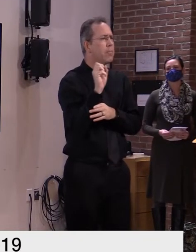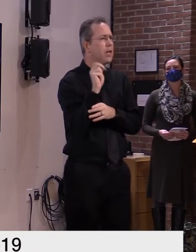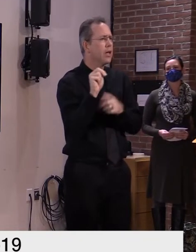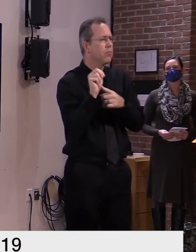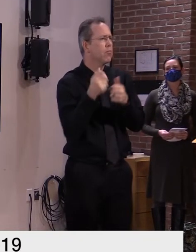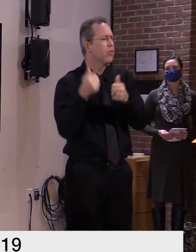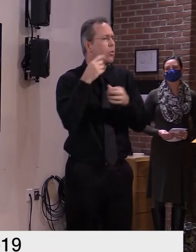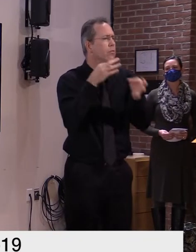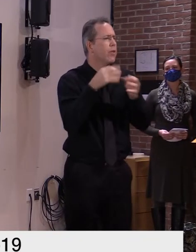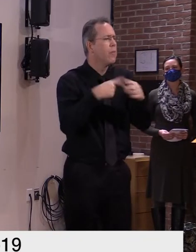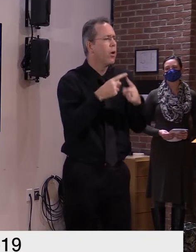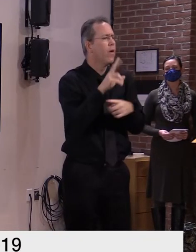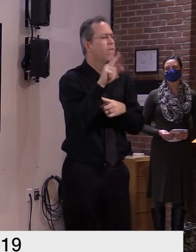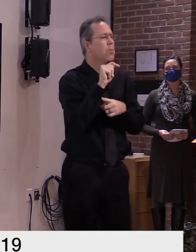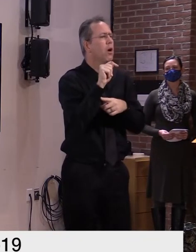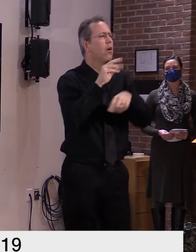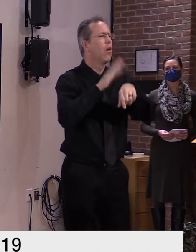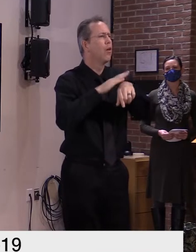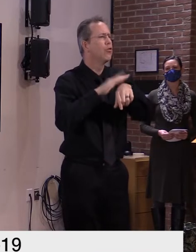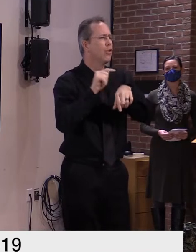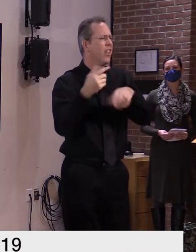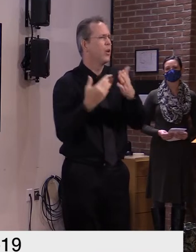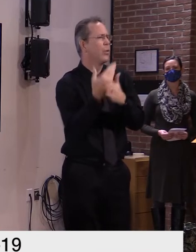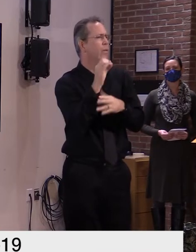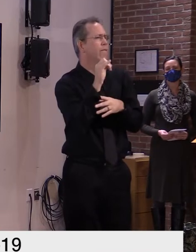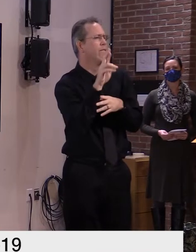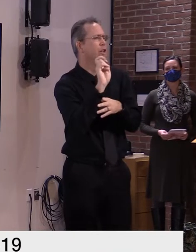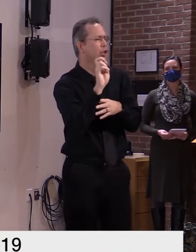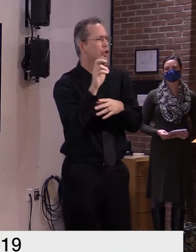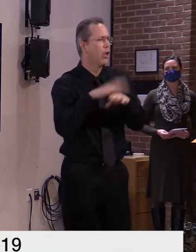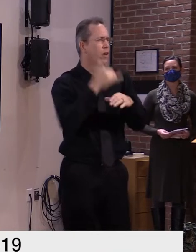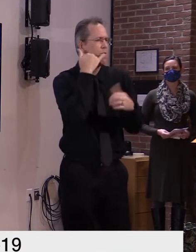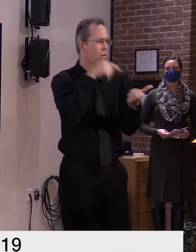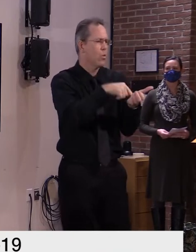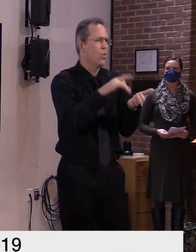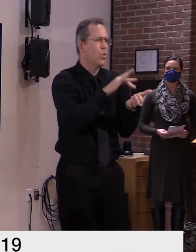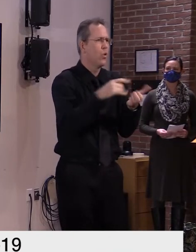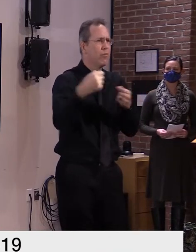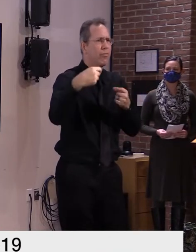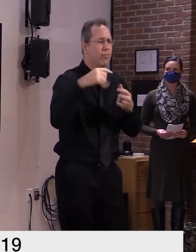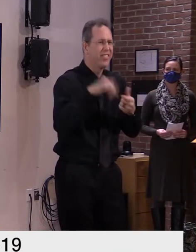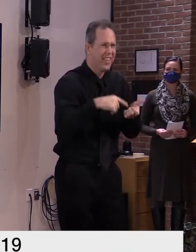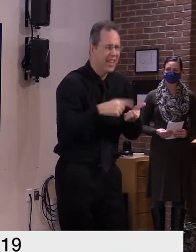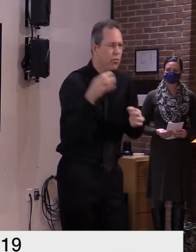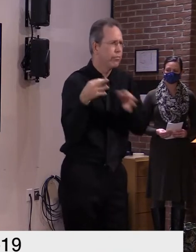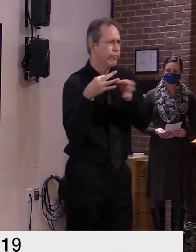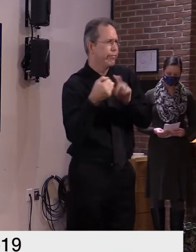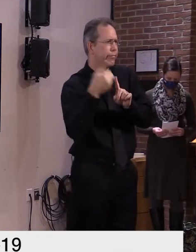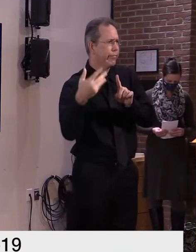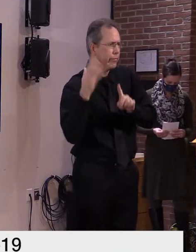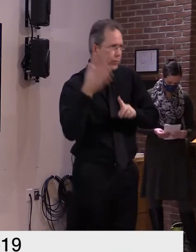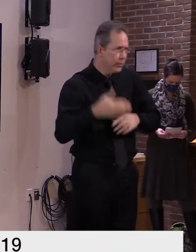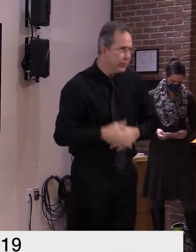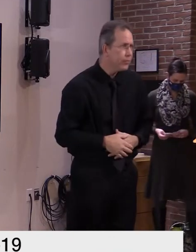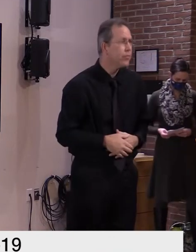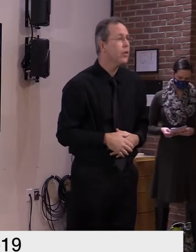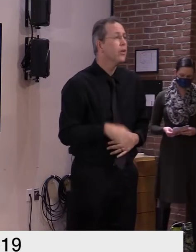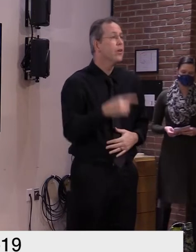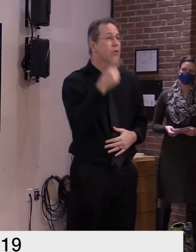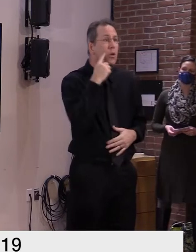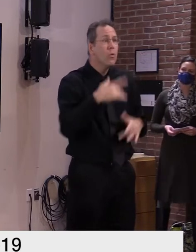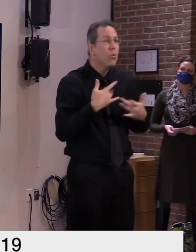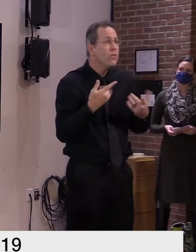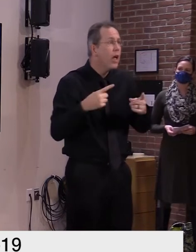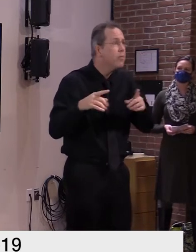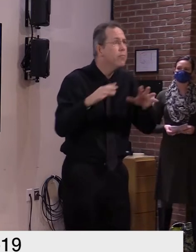alert system which will now offer covet updates so anyone looking to stay on top of the latest coveted news in vermont